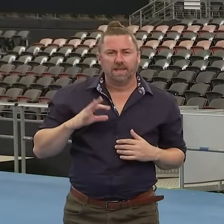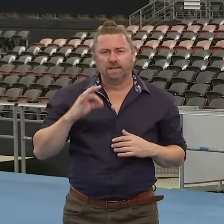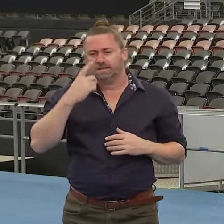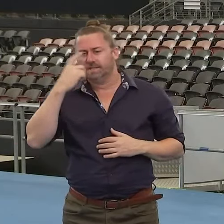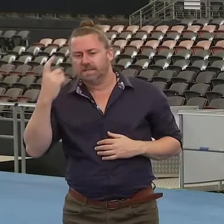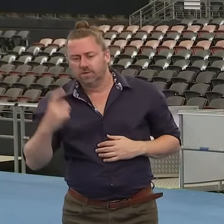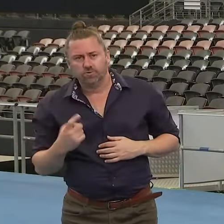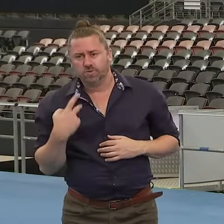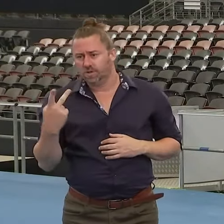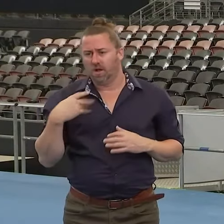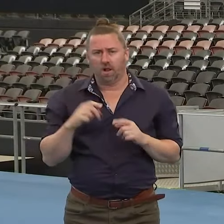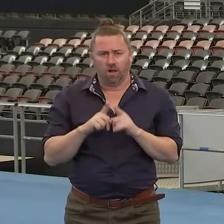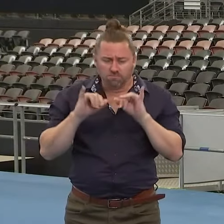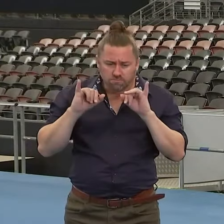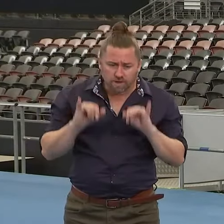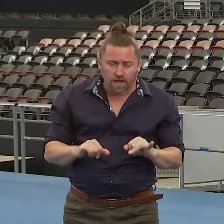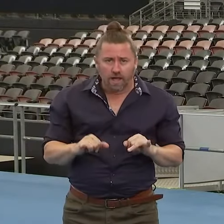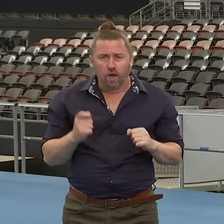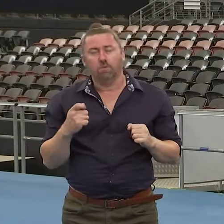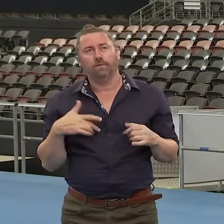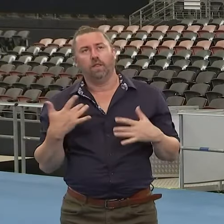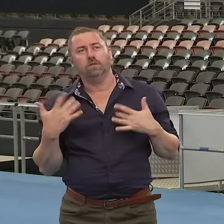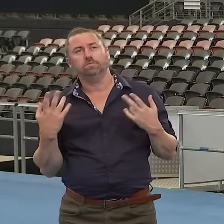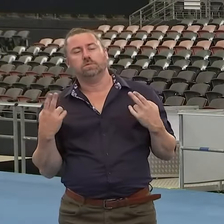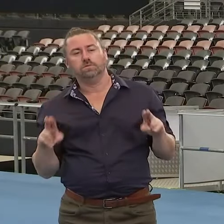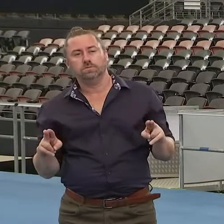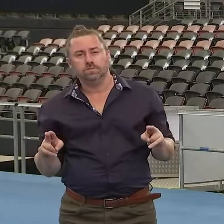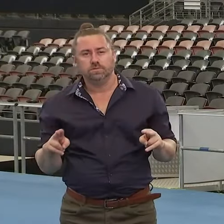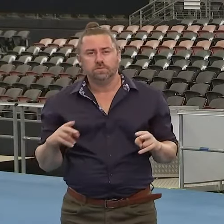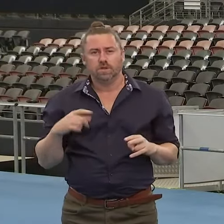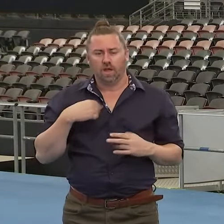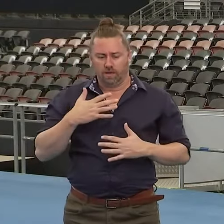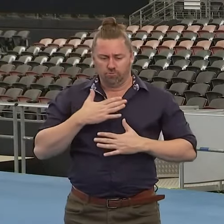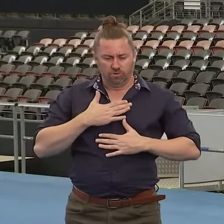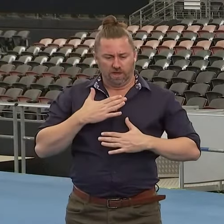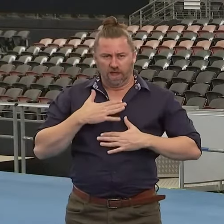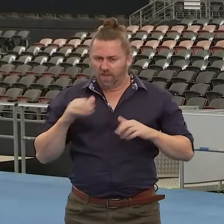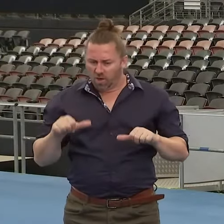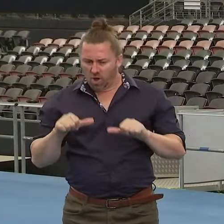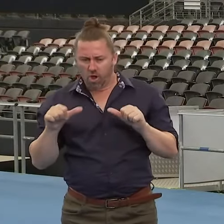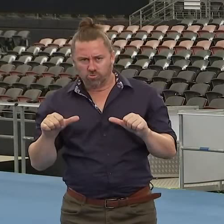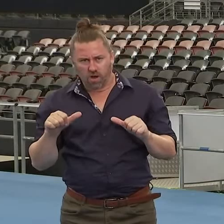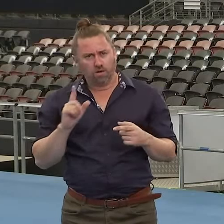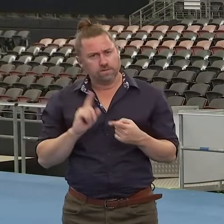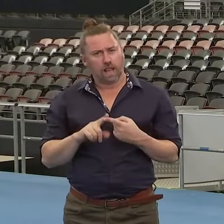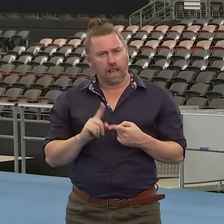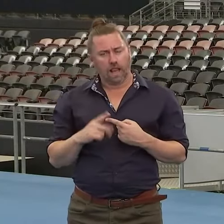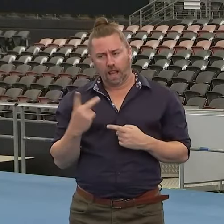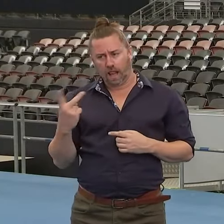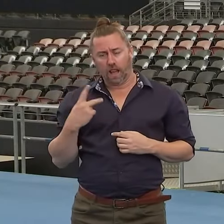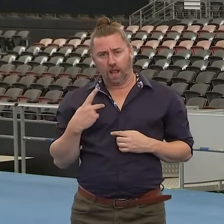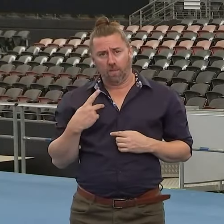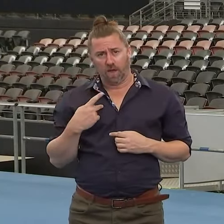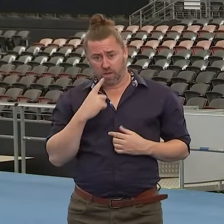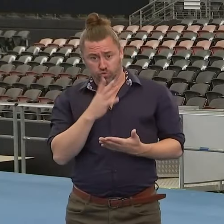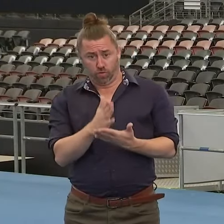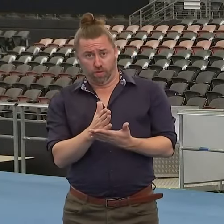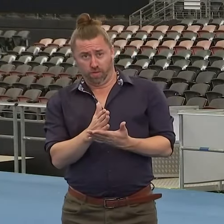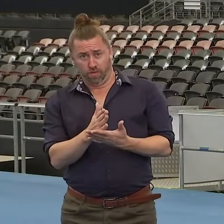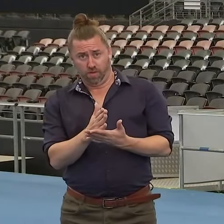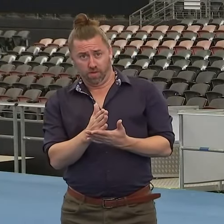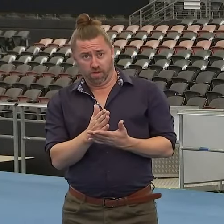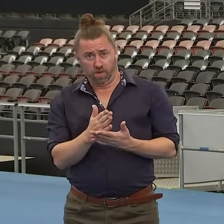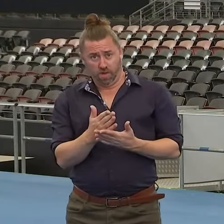a terrible case of, you know, not being able to breathe or anything like that. I wouldn't wish this on